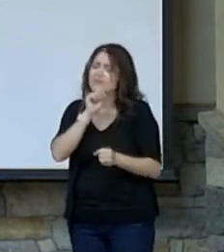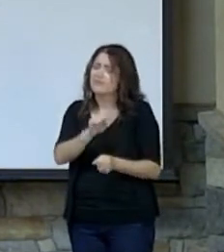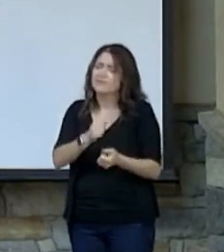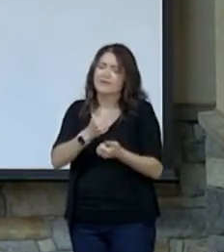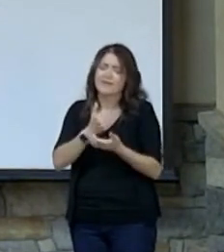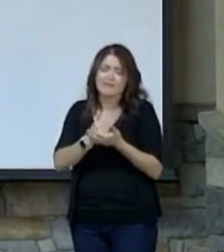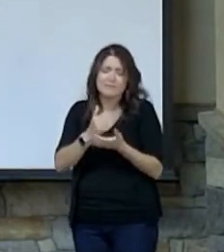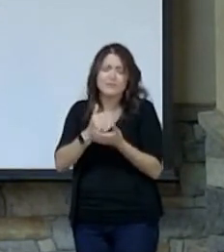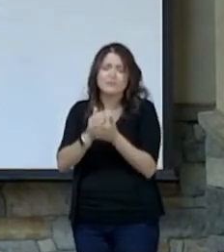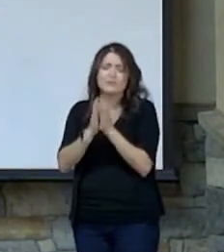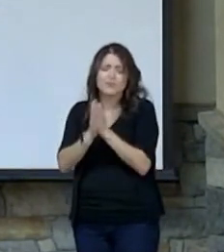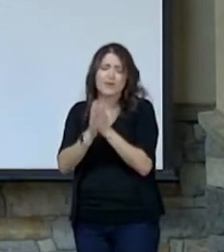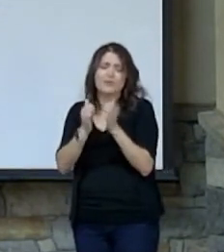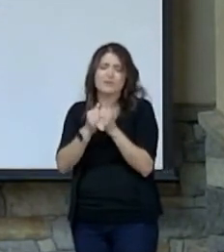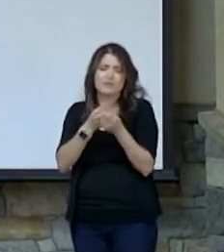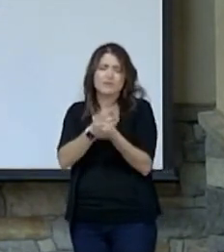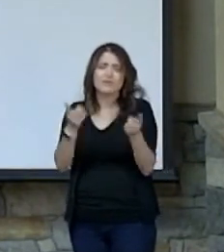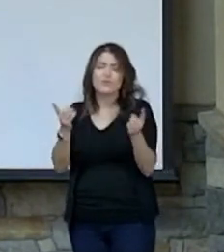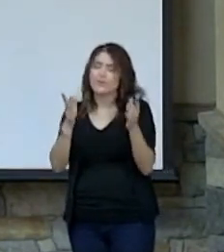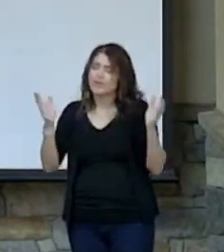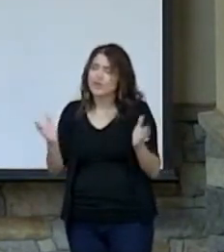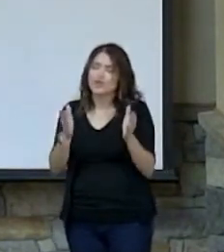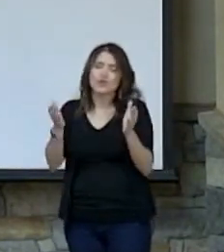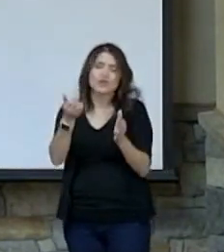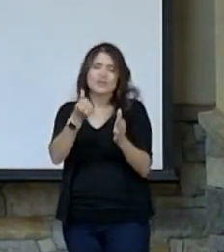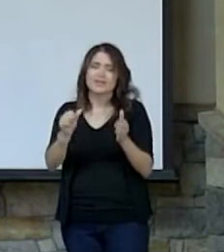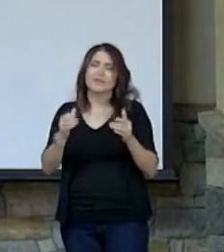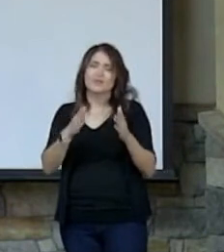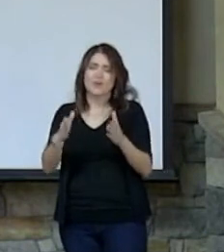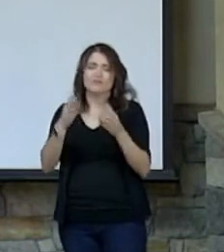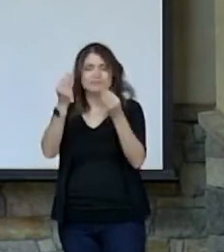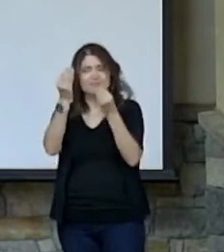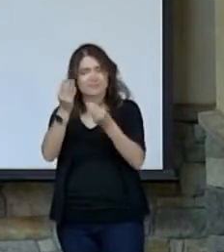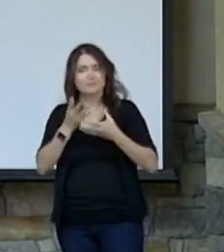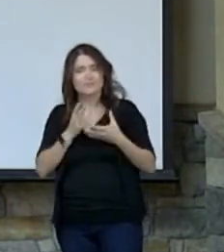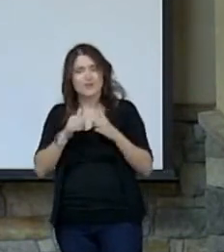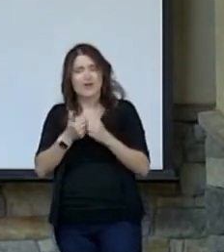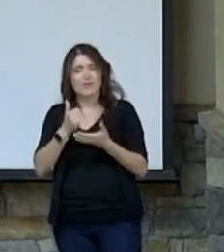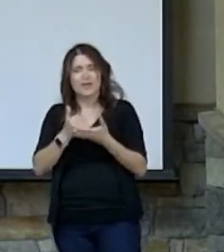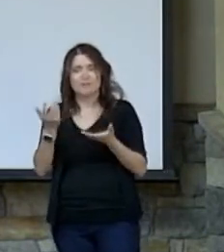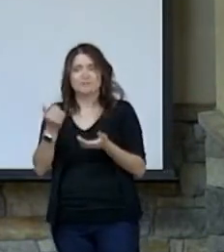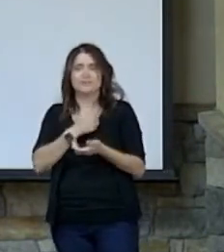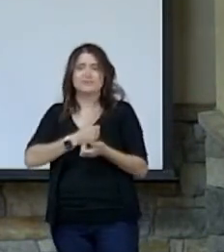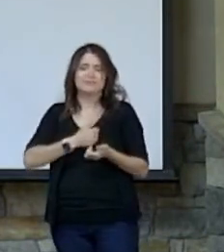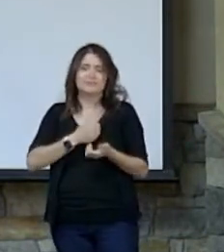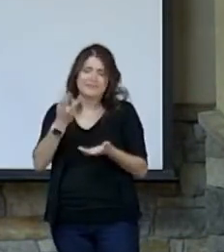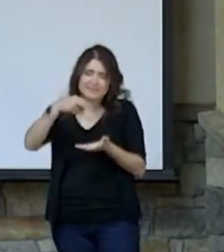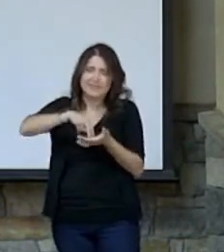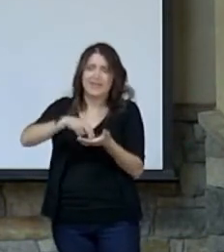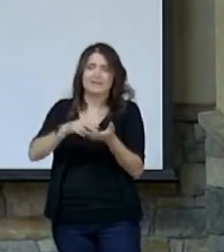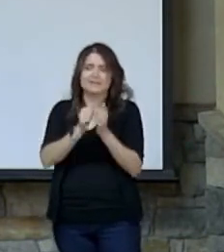to pray with you. We'll encourage you in any way that we can. Just let us know how we can help while together we stand and sing.